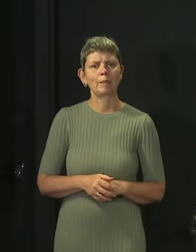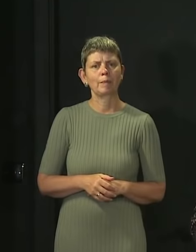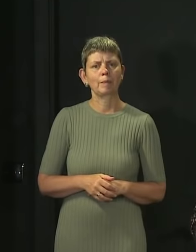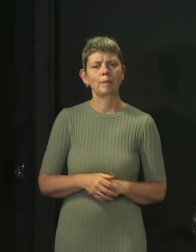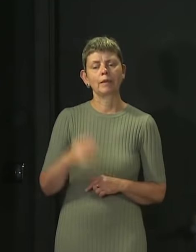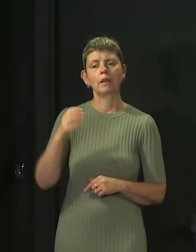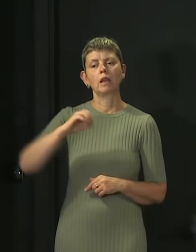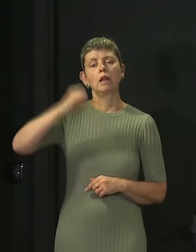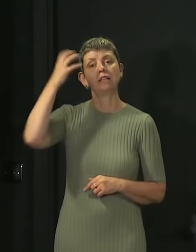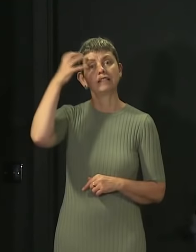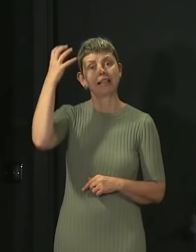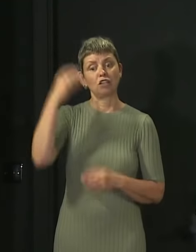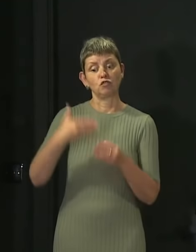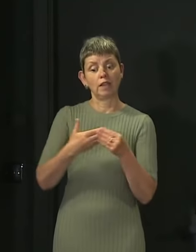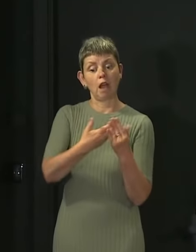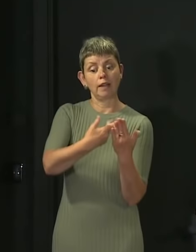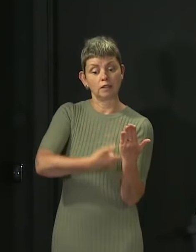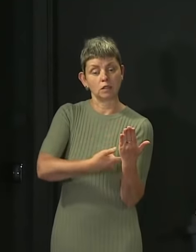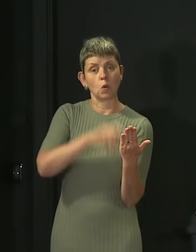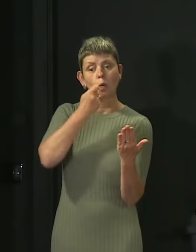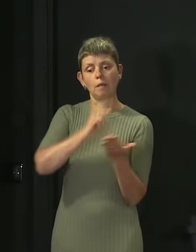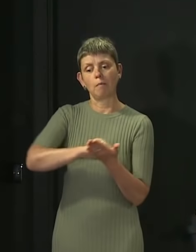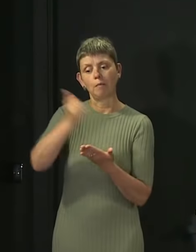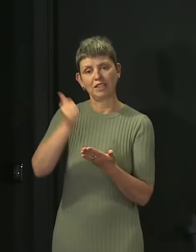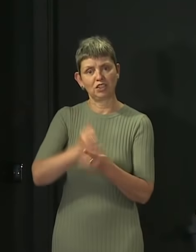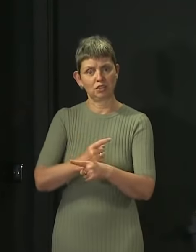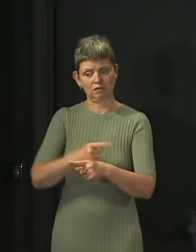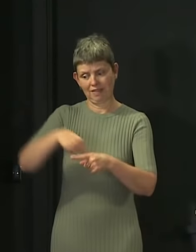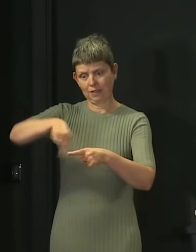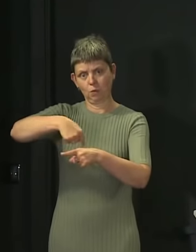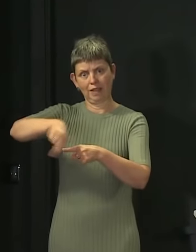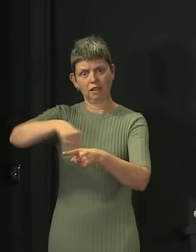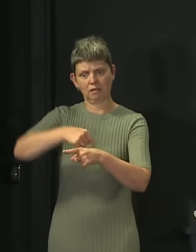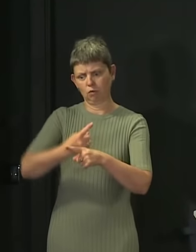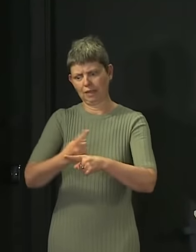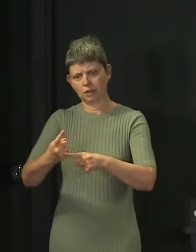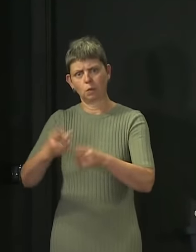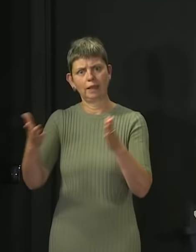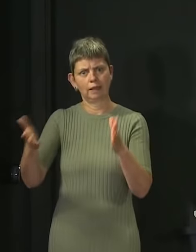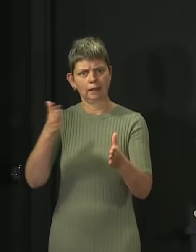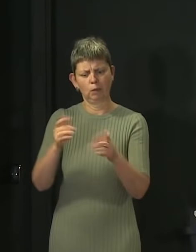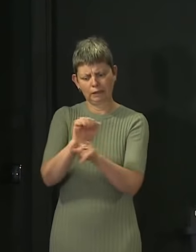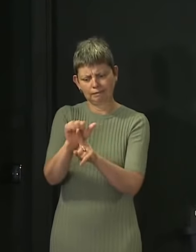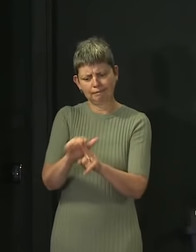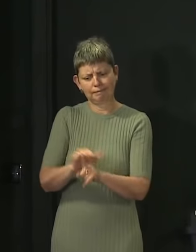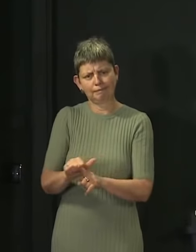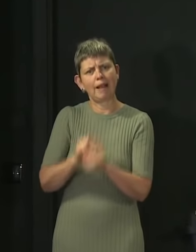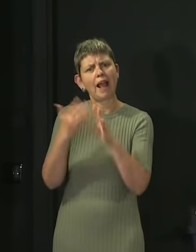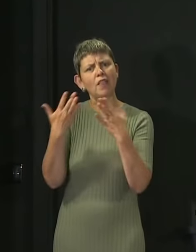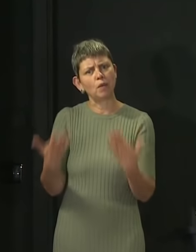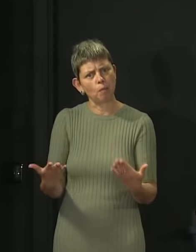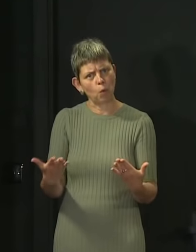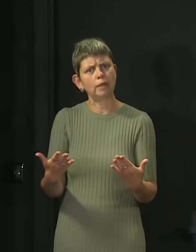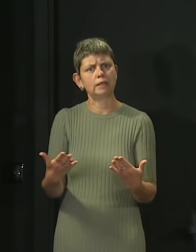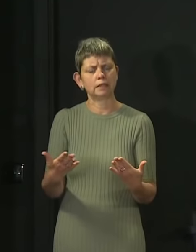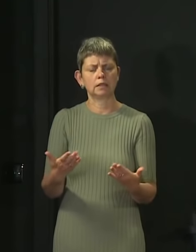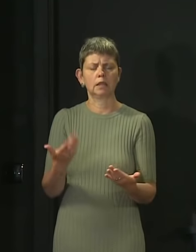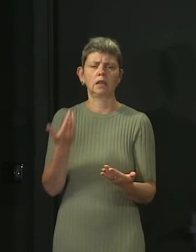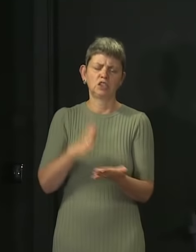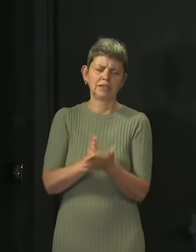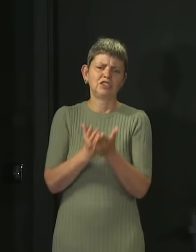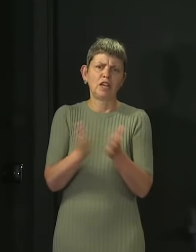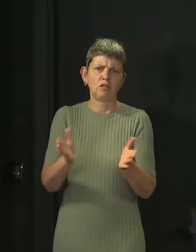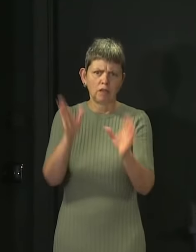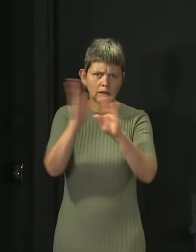guidance, will publish obviously this next week, so I'm not going to go into the fine details of it. We're finalising that right now. I want to give the indication of it today,